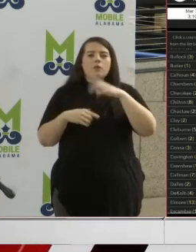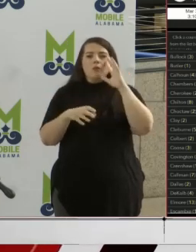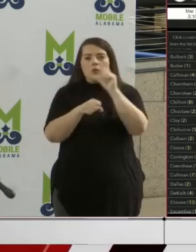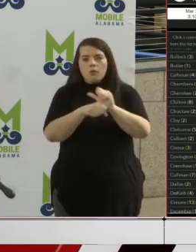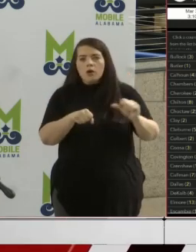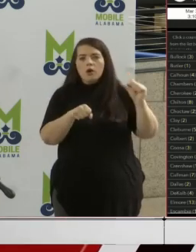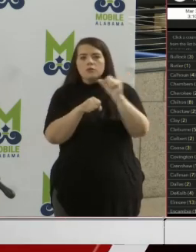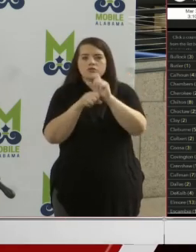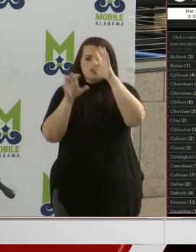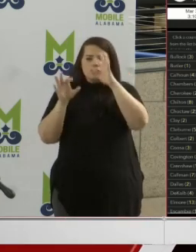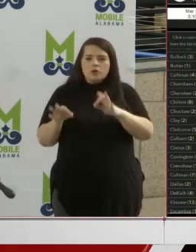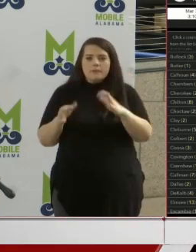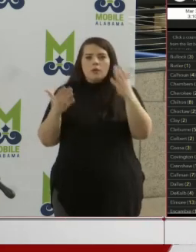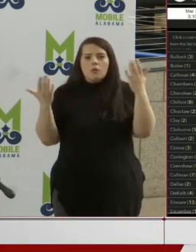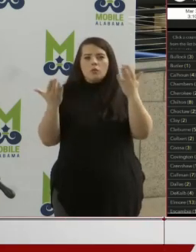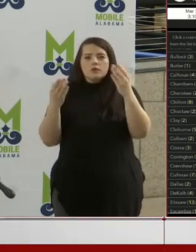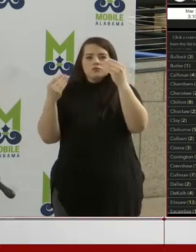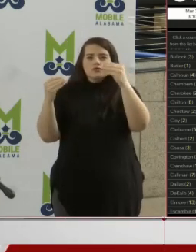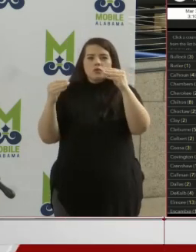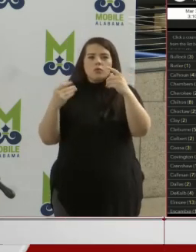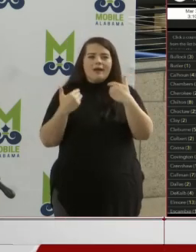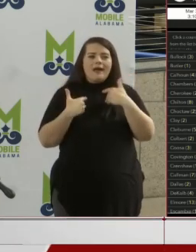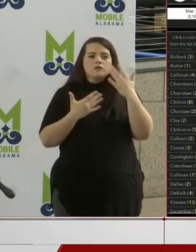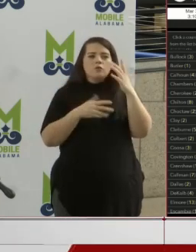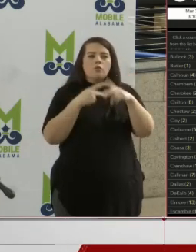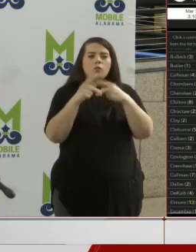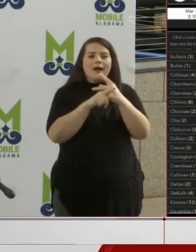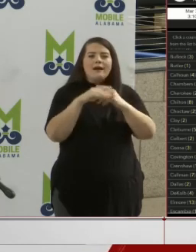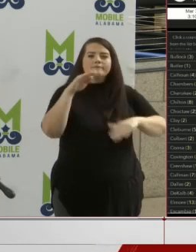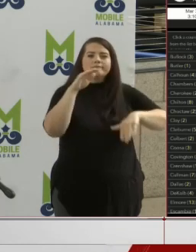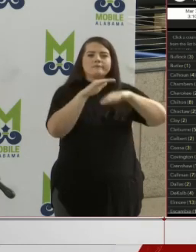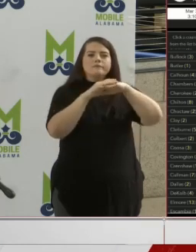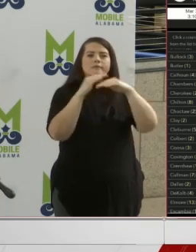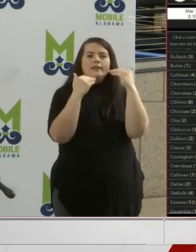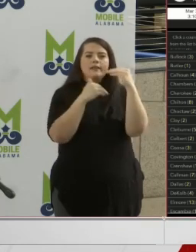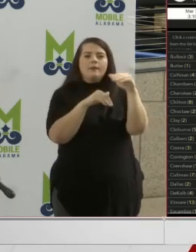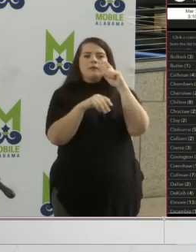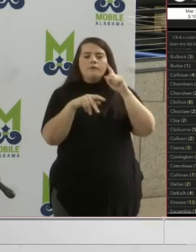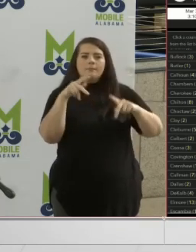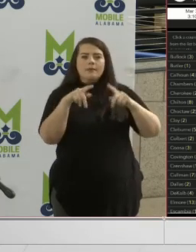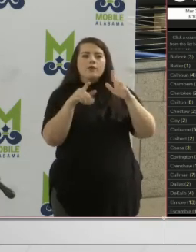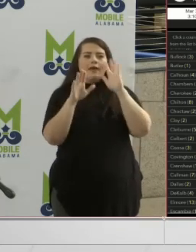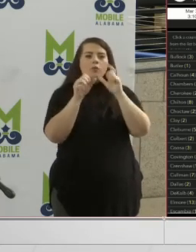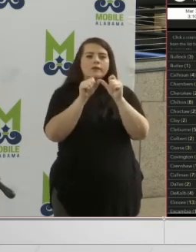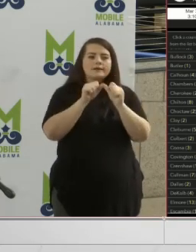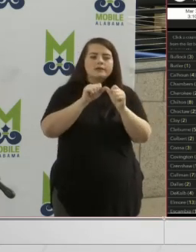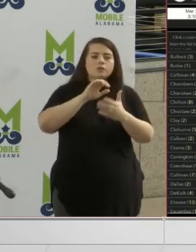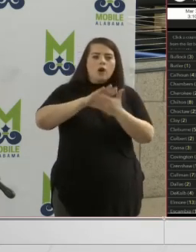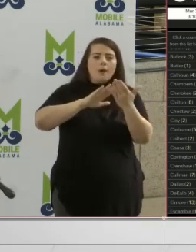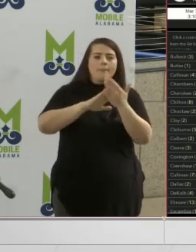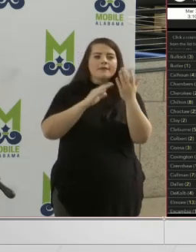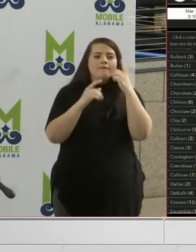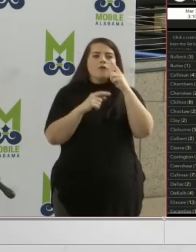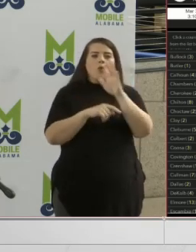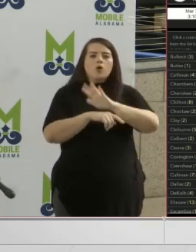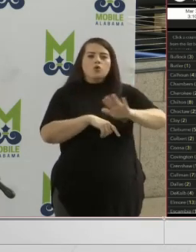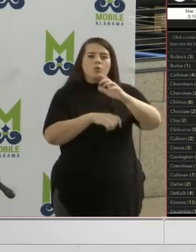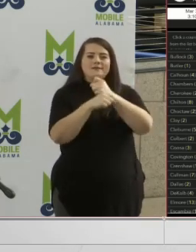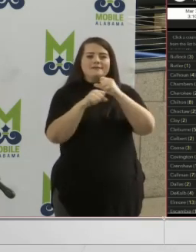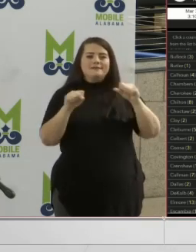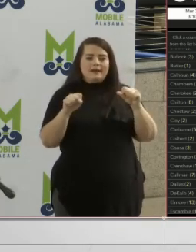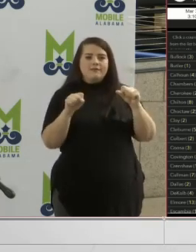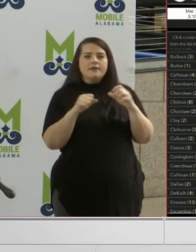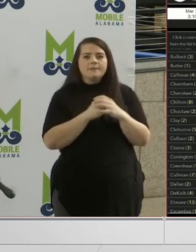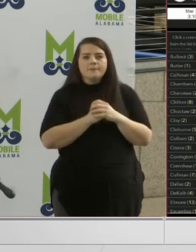what store has what capacity so that they can continue operating, but with safety precautions in mind.